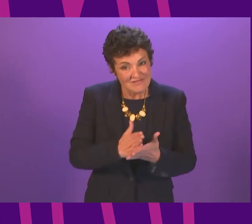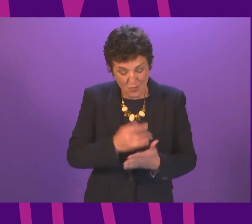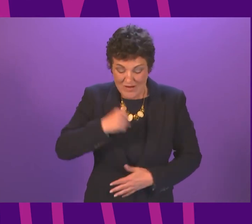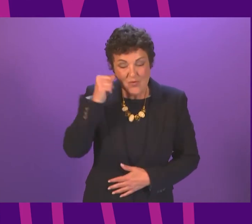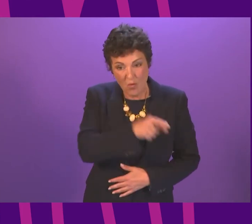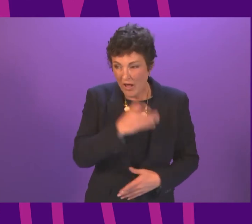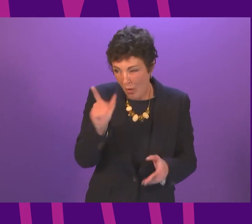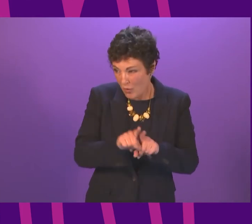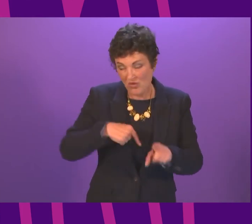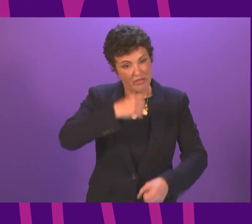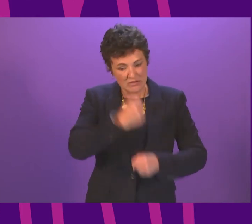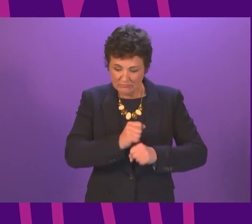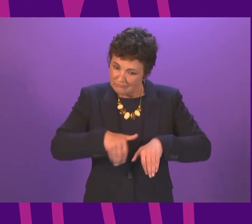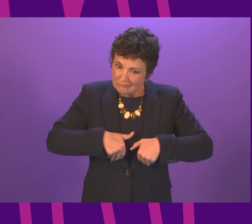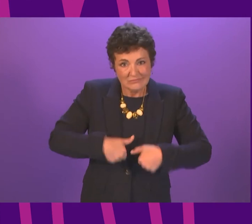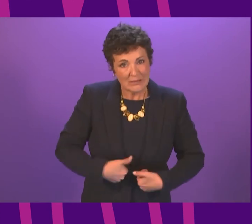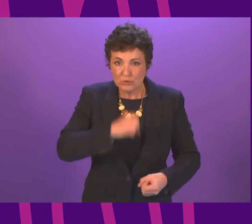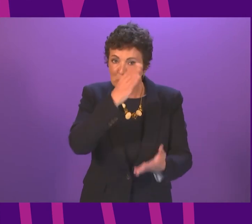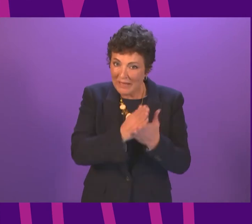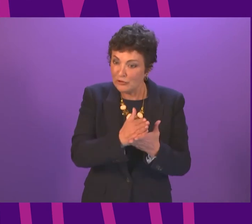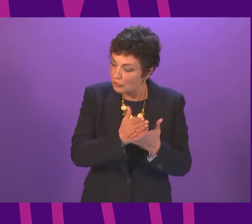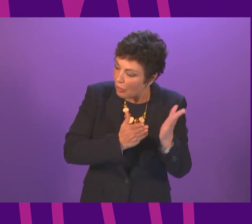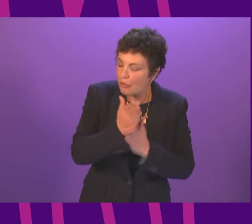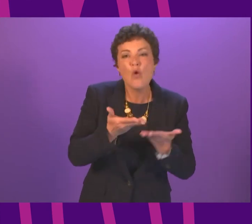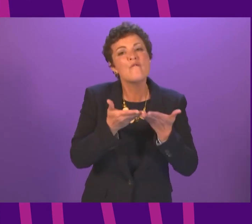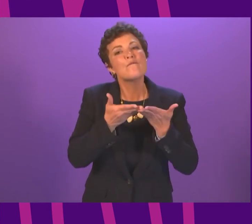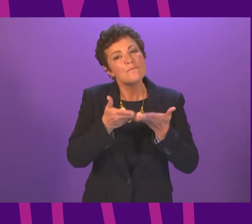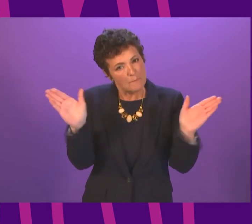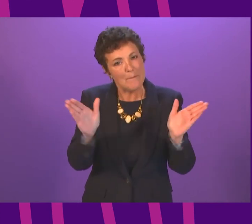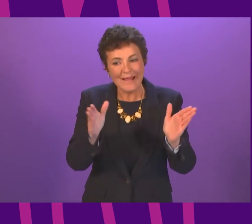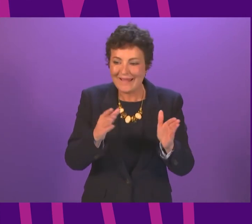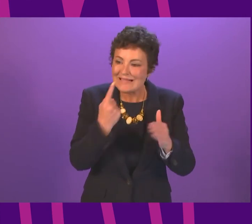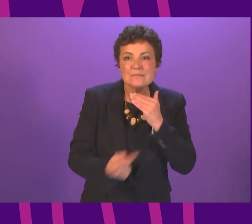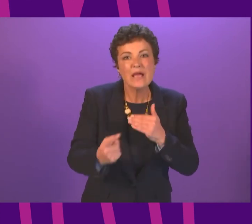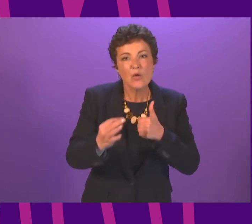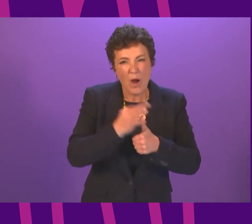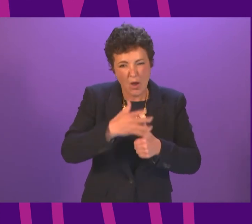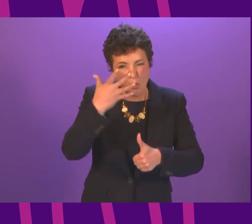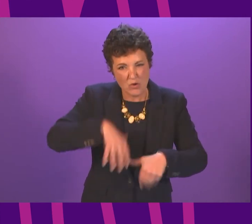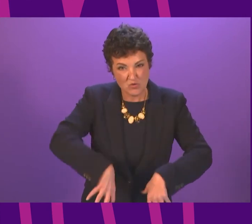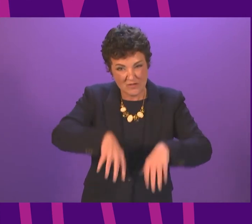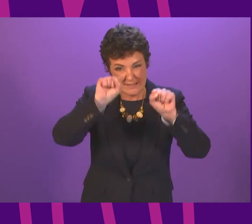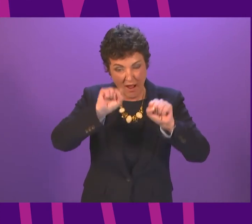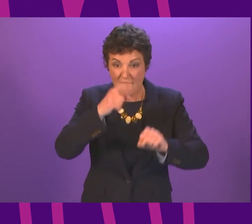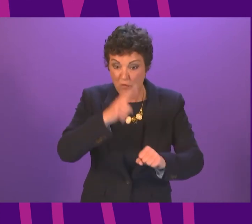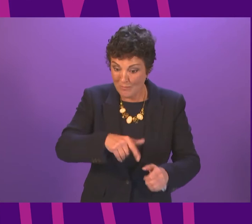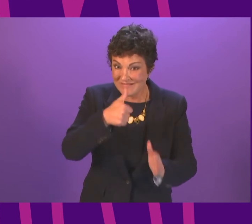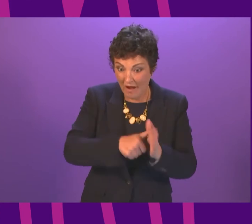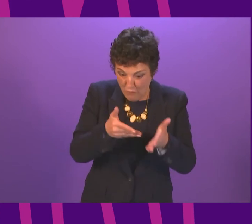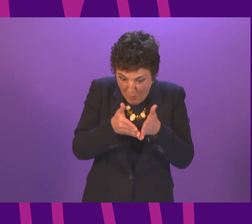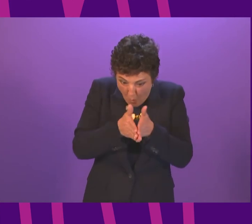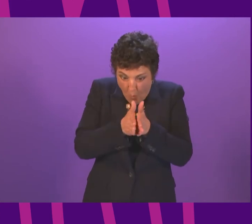through ultimately the full independent public inquiry, to get to the bottom of everything that happened, from the opening of the hospital,